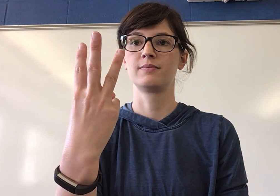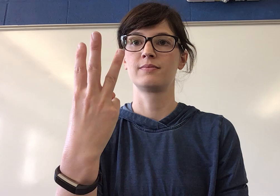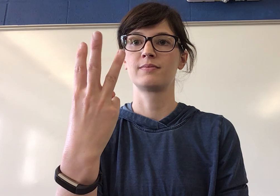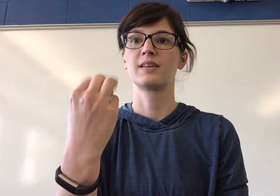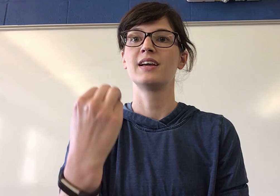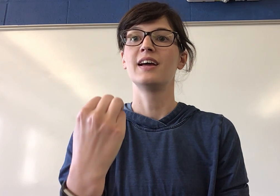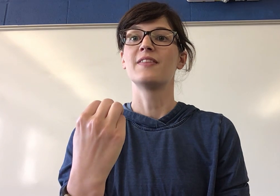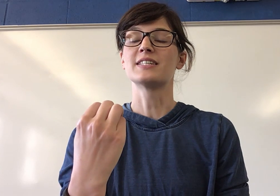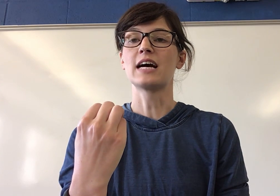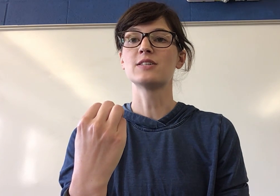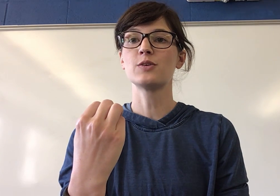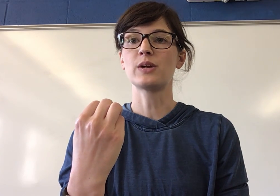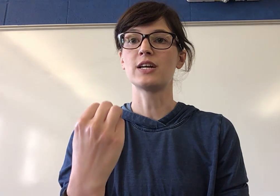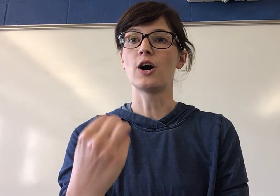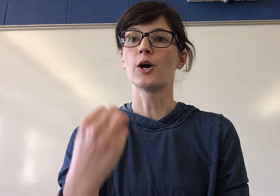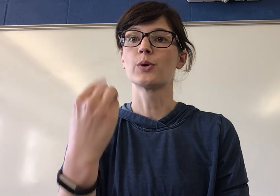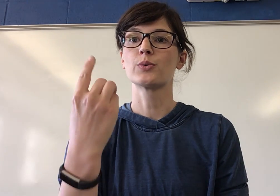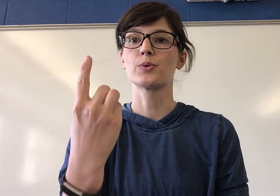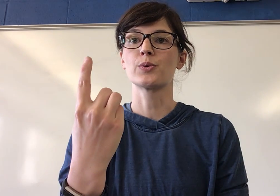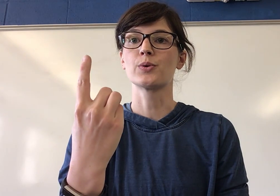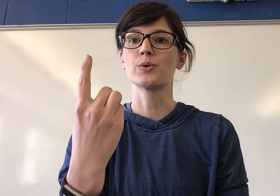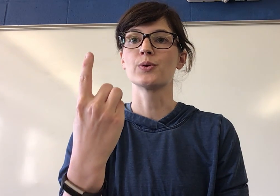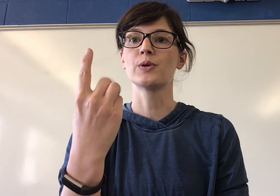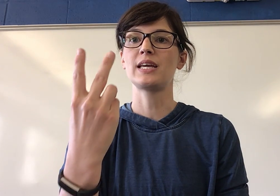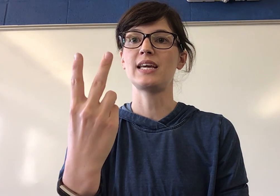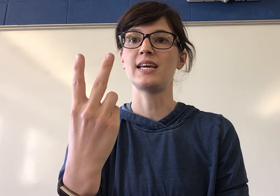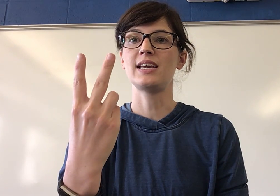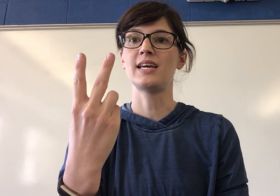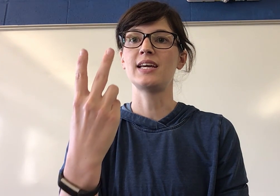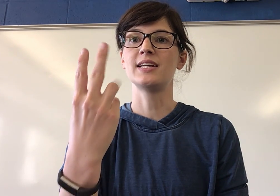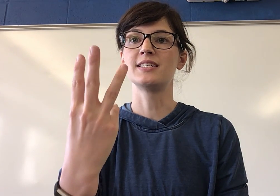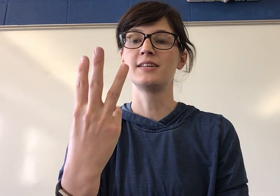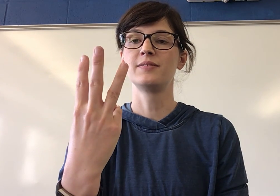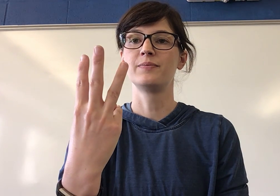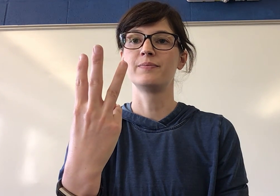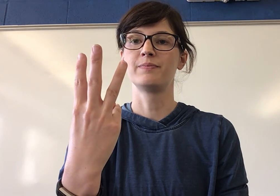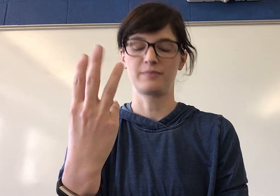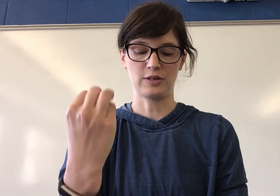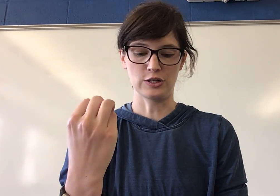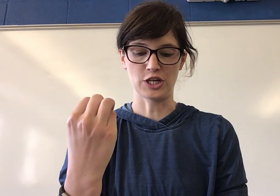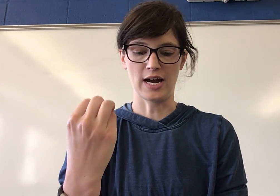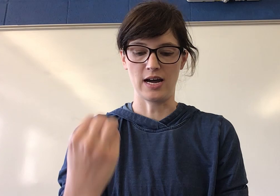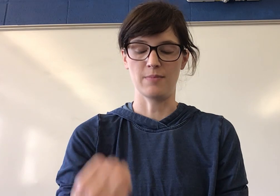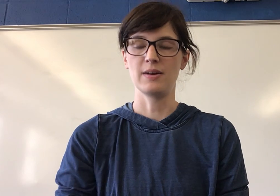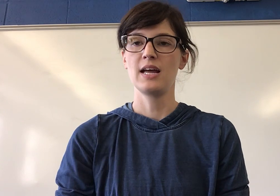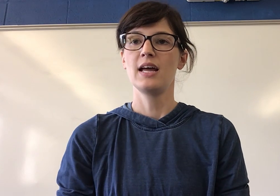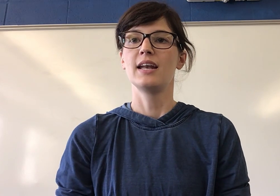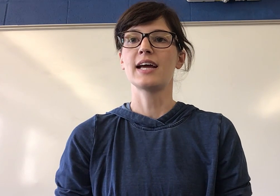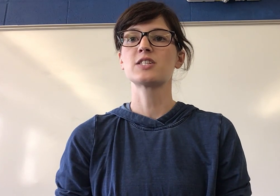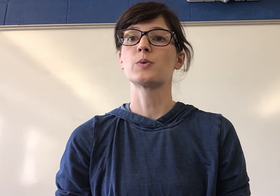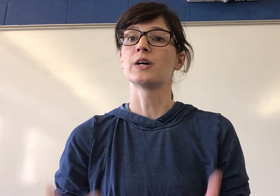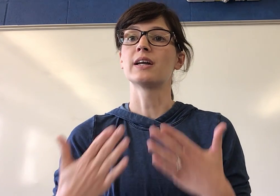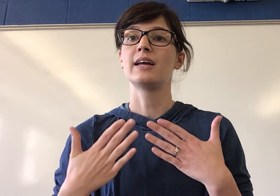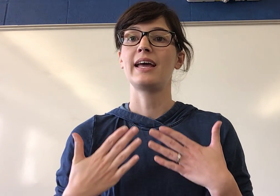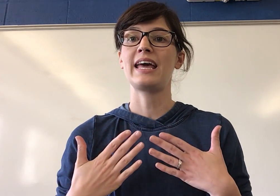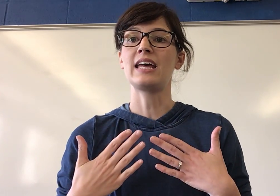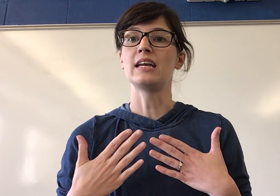The sounds in read are R-E-D. Good job. Next word. Hen.